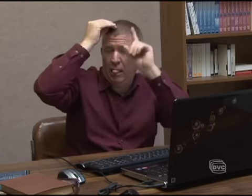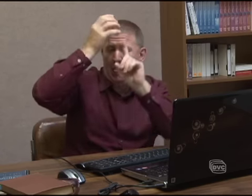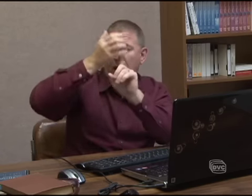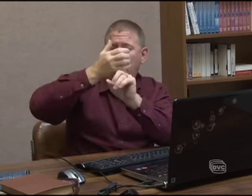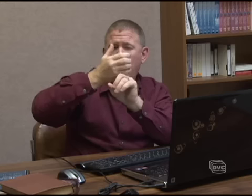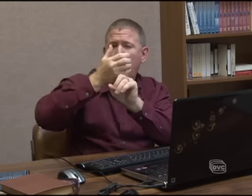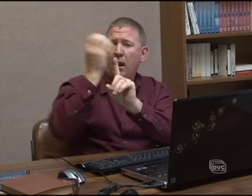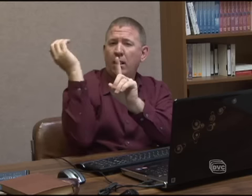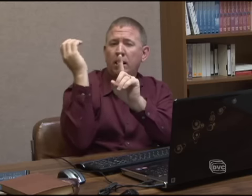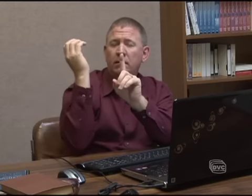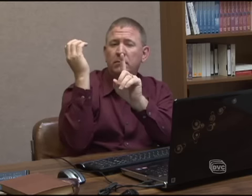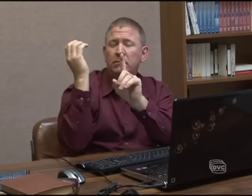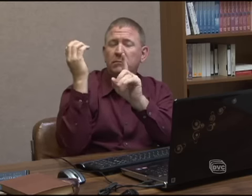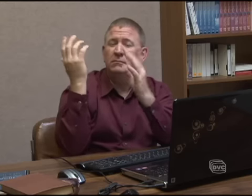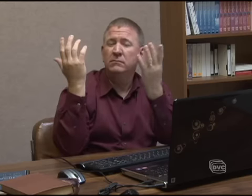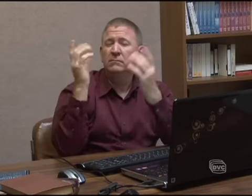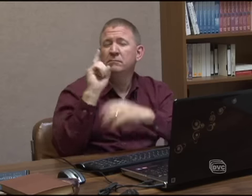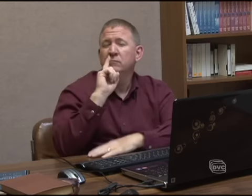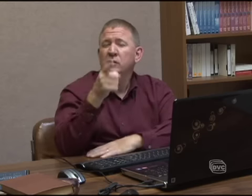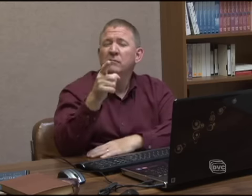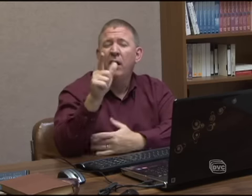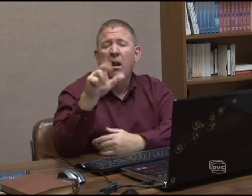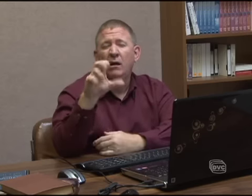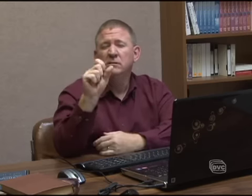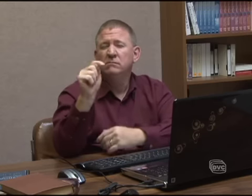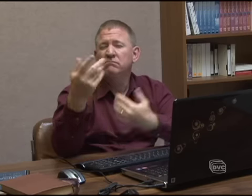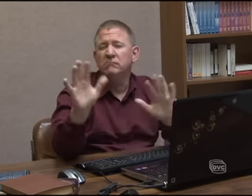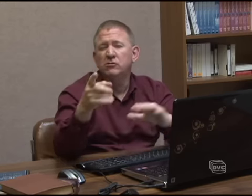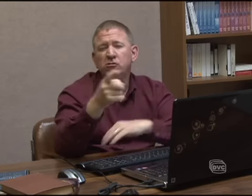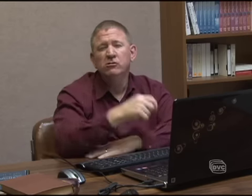what would she look like with no clothes on? Oh, you'd be lusting already.